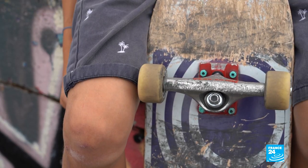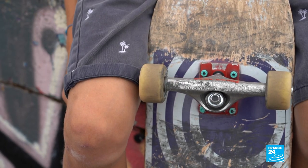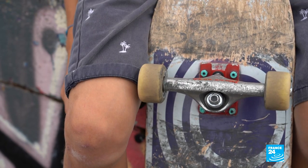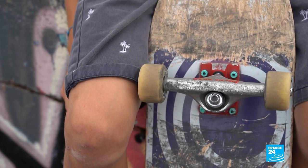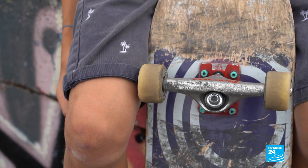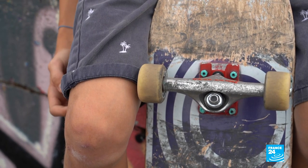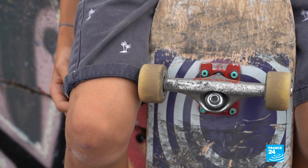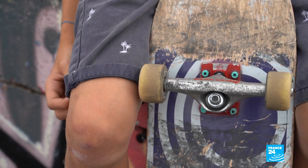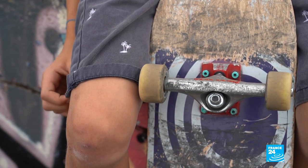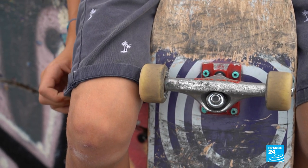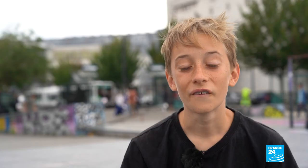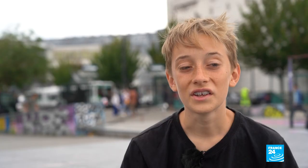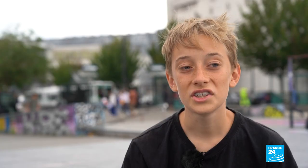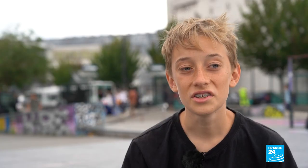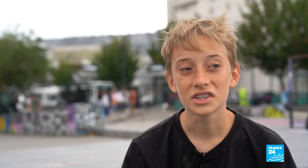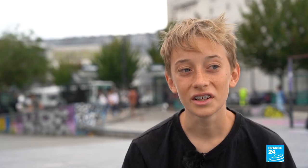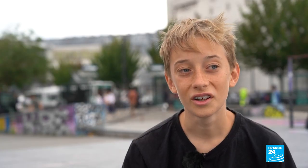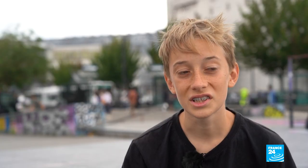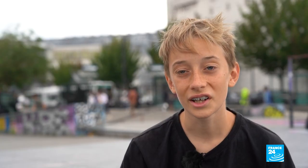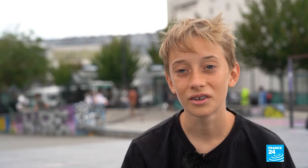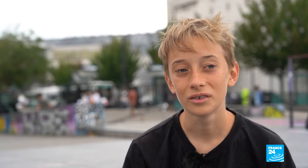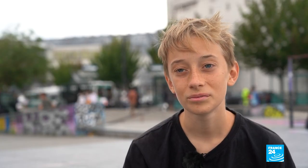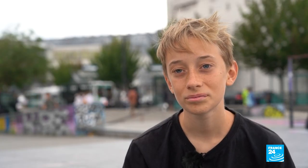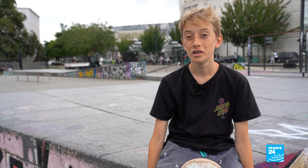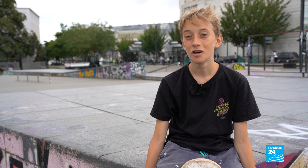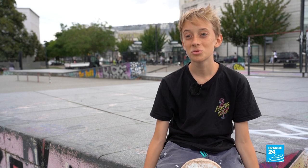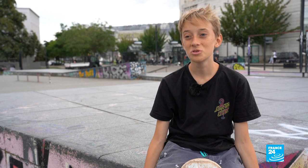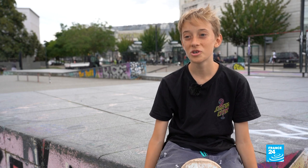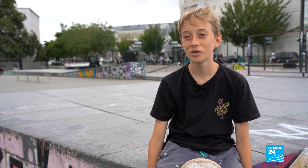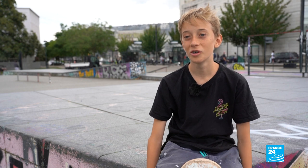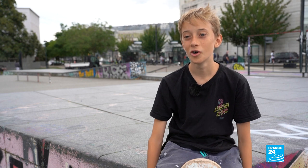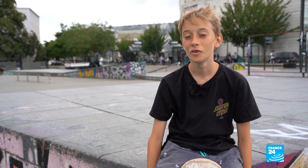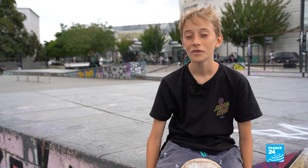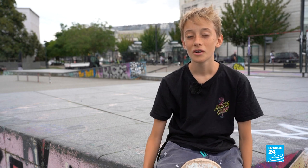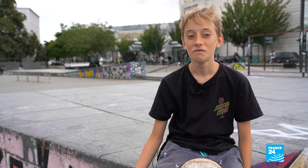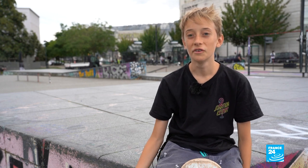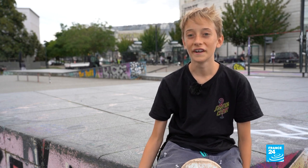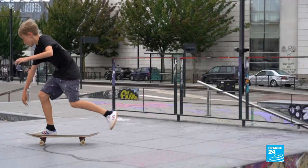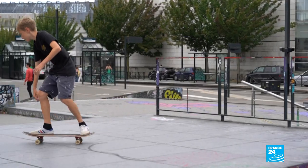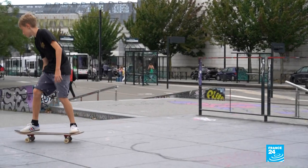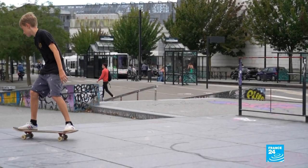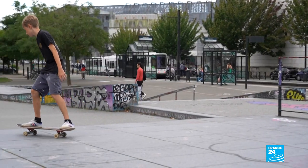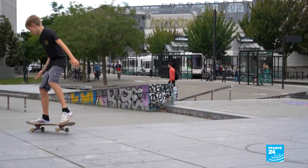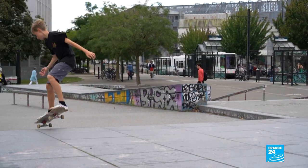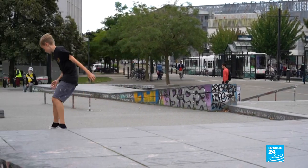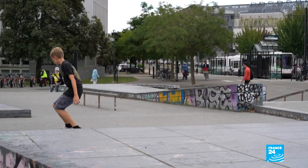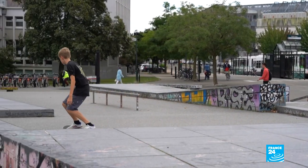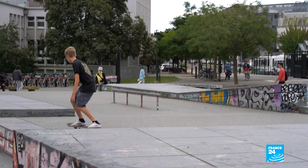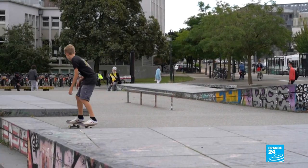us in English. They don't understand what sign language really is. They're stuck on cliches. For example, they think that my mum is what they call